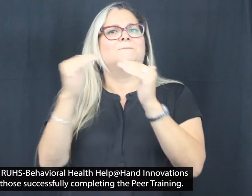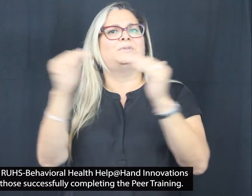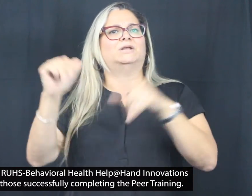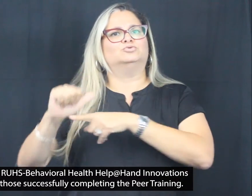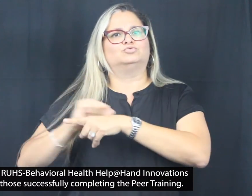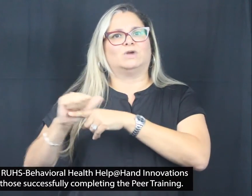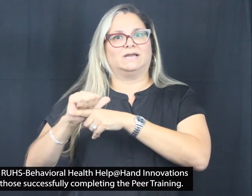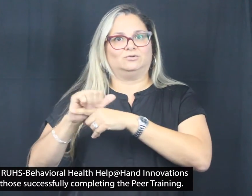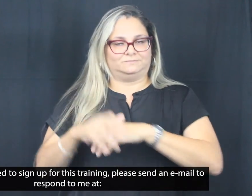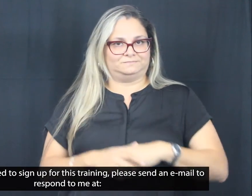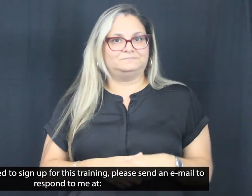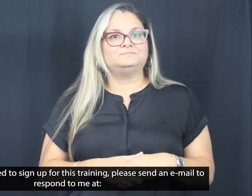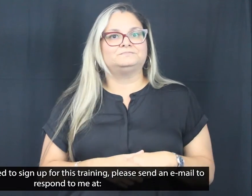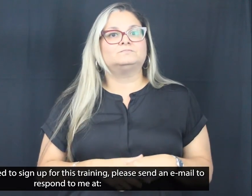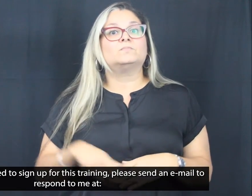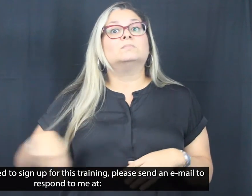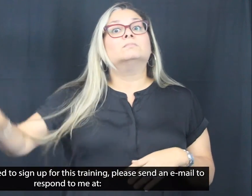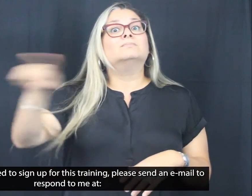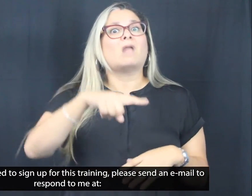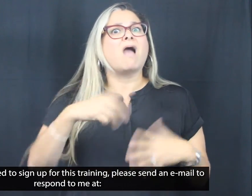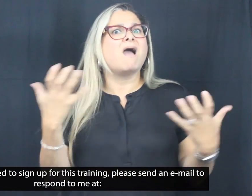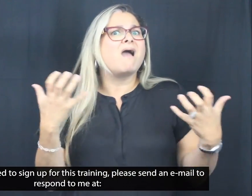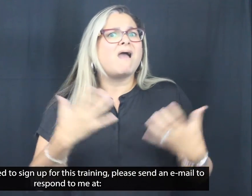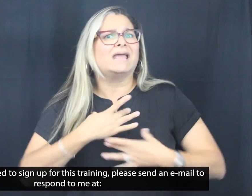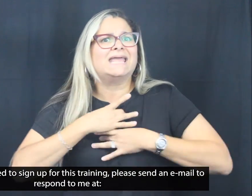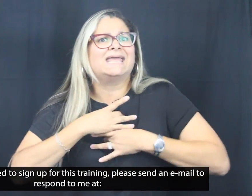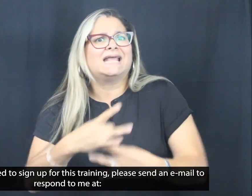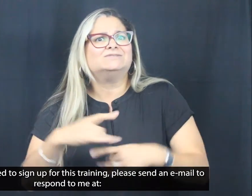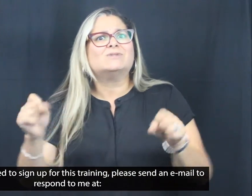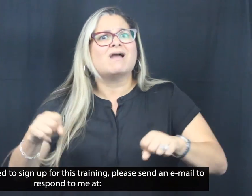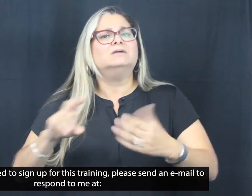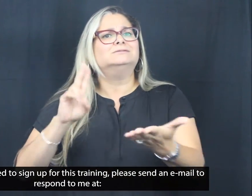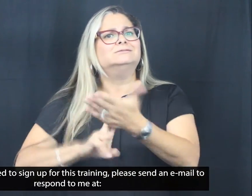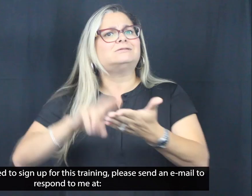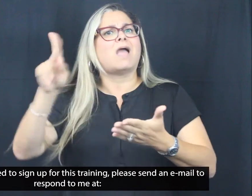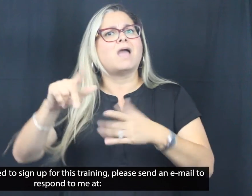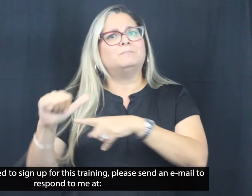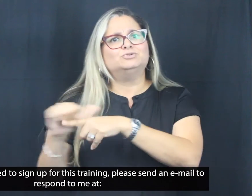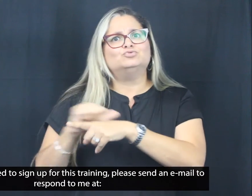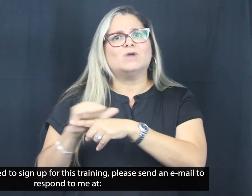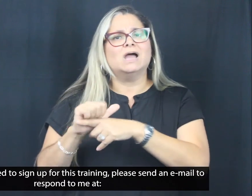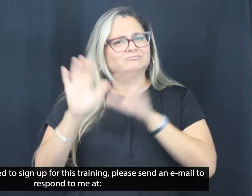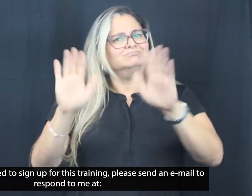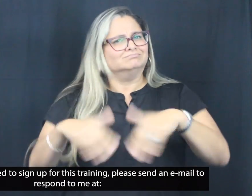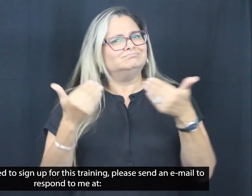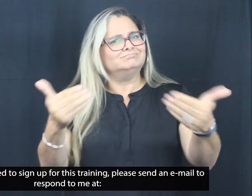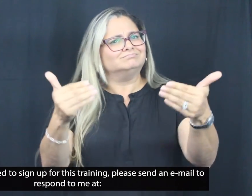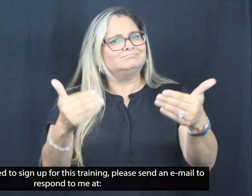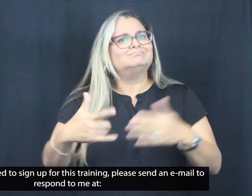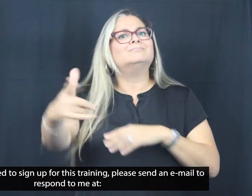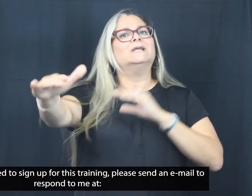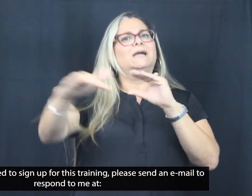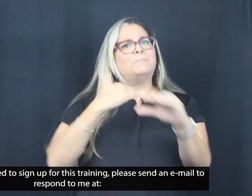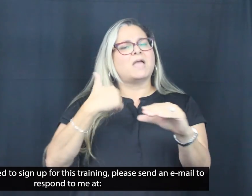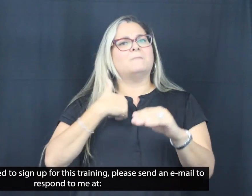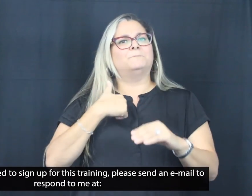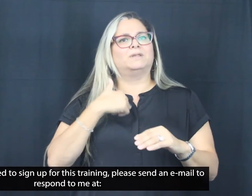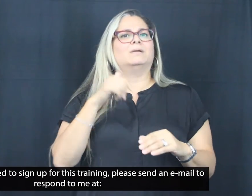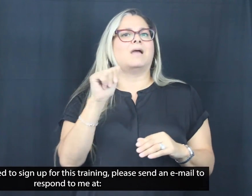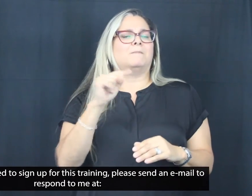If you are interested to sign up for this training, please send an email to respond to me at Gloria